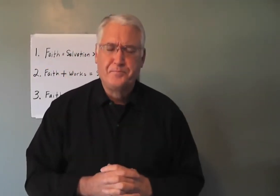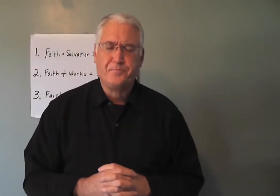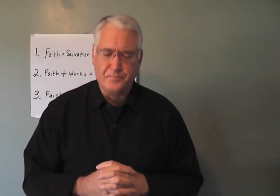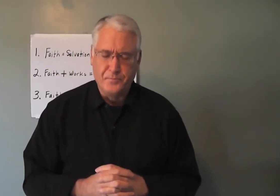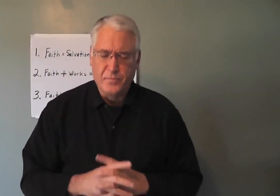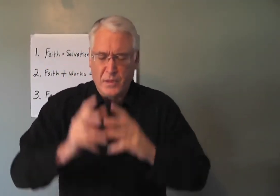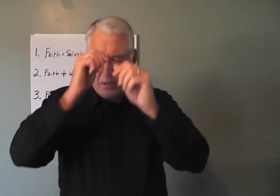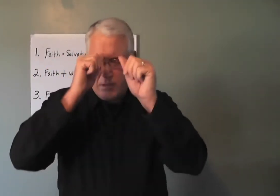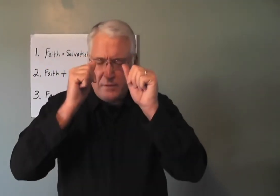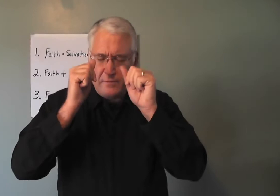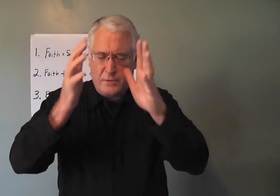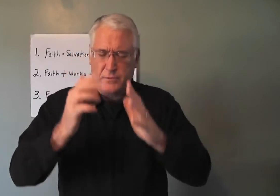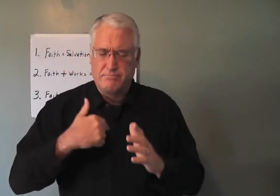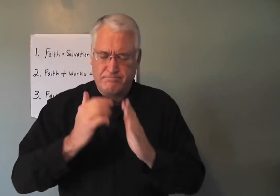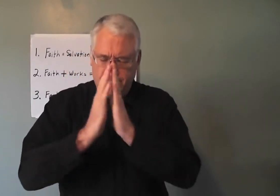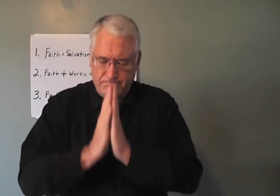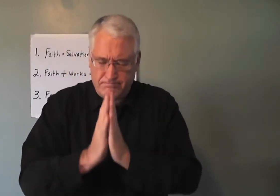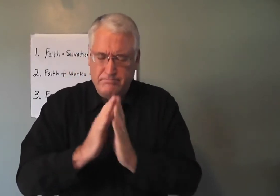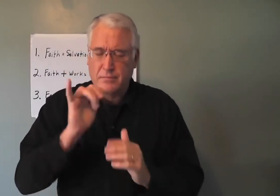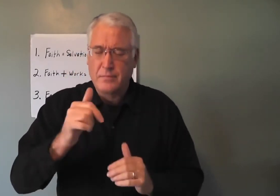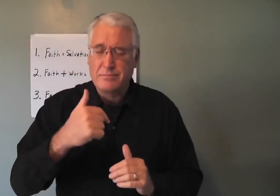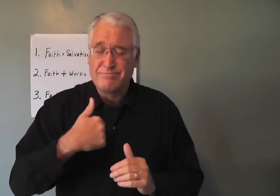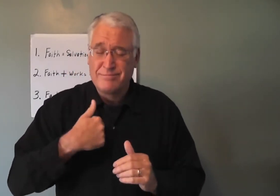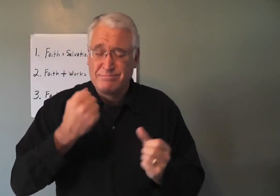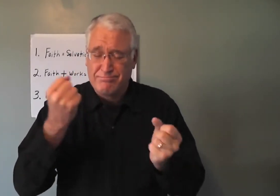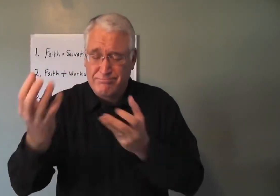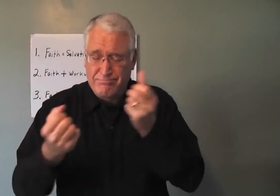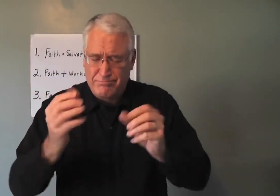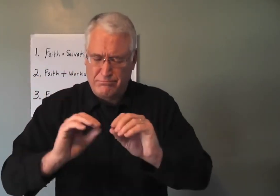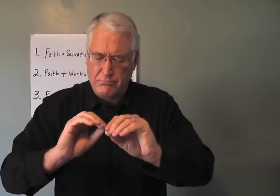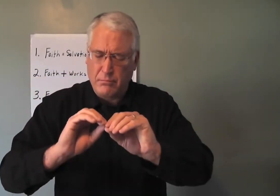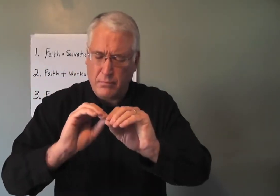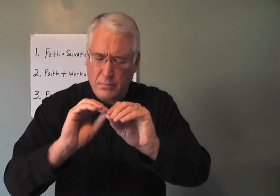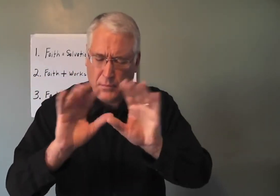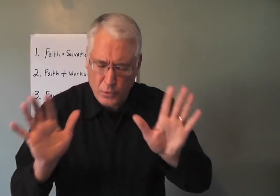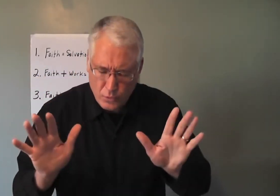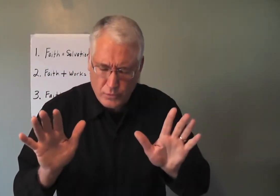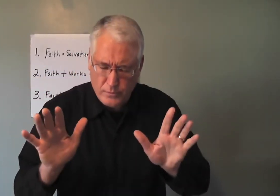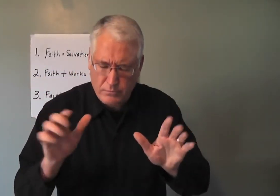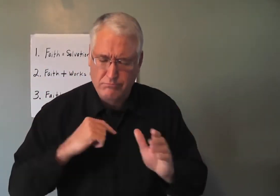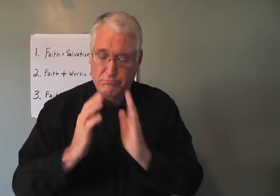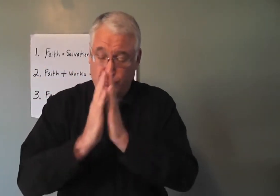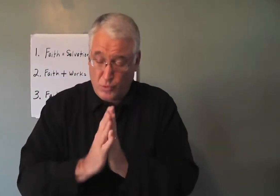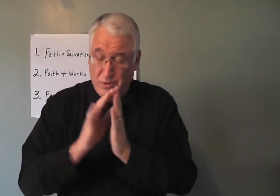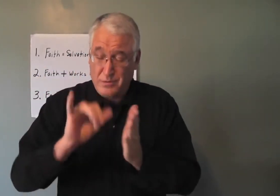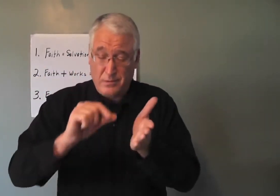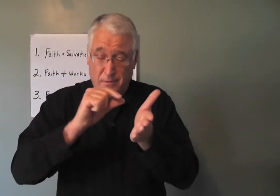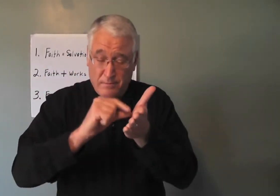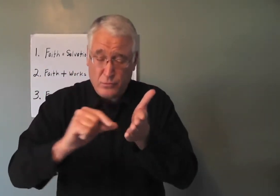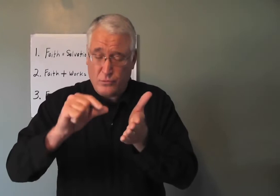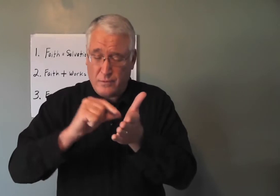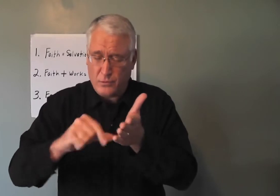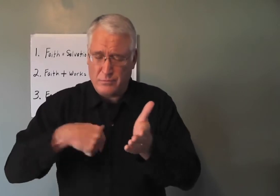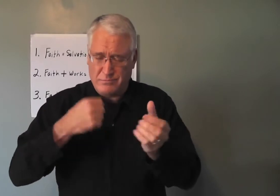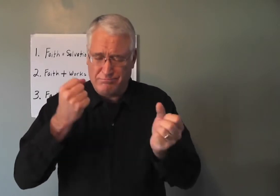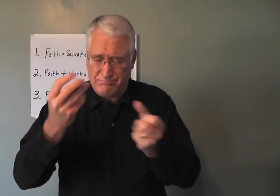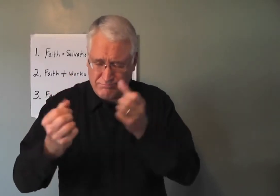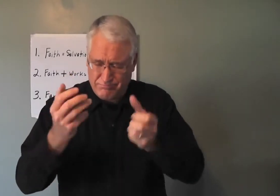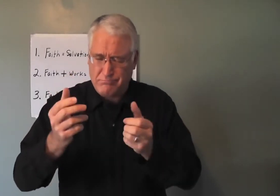pray. Father, I pray that you will help me to sign very clearly. And the verses